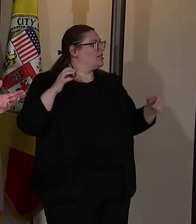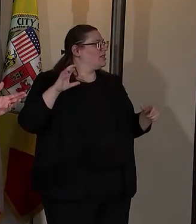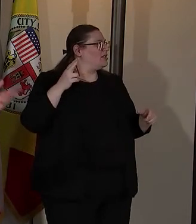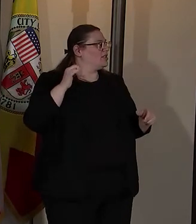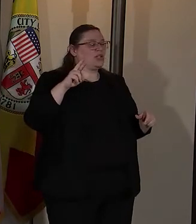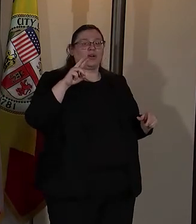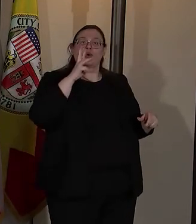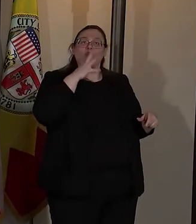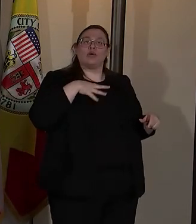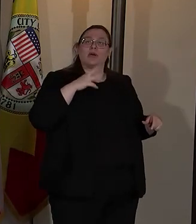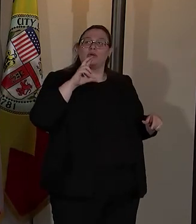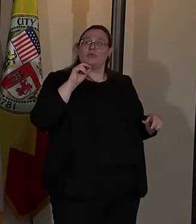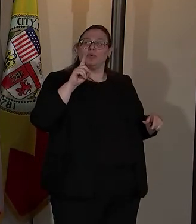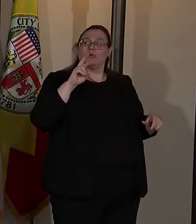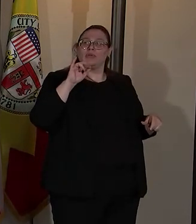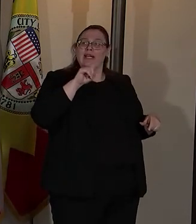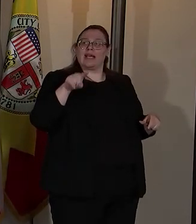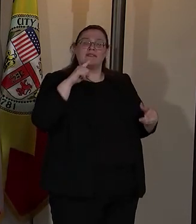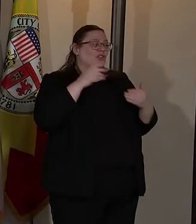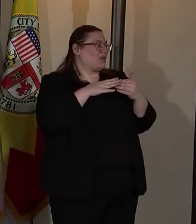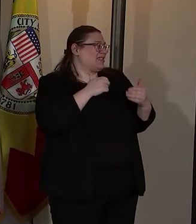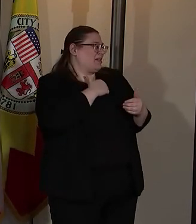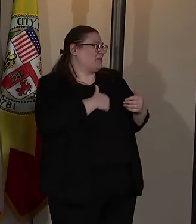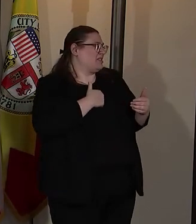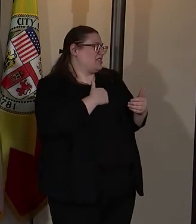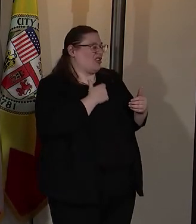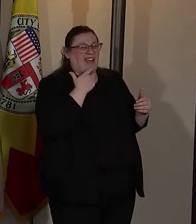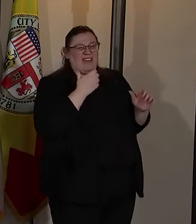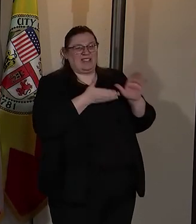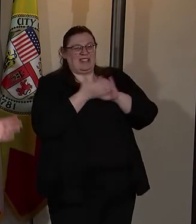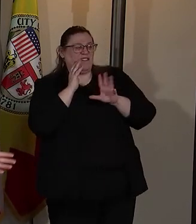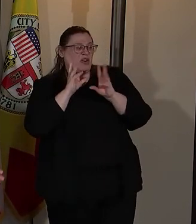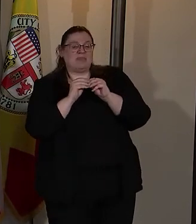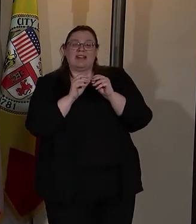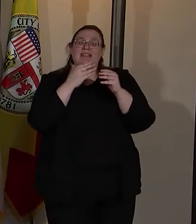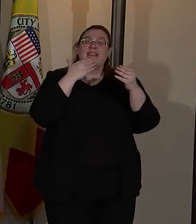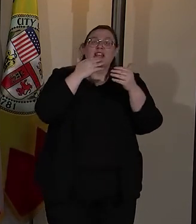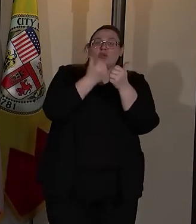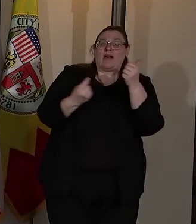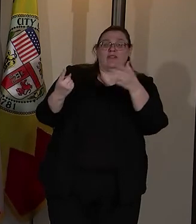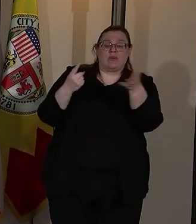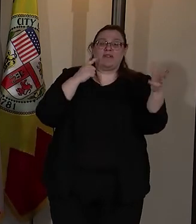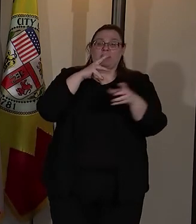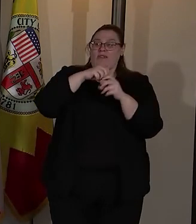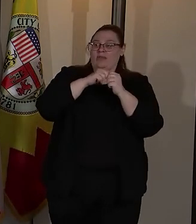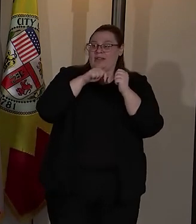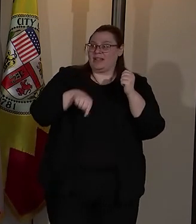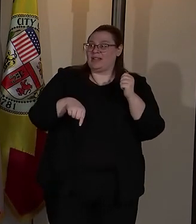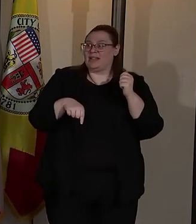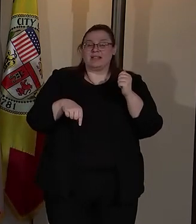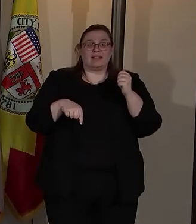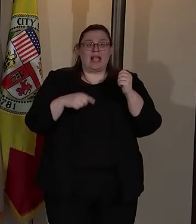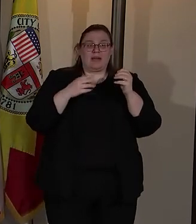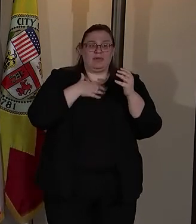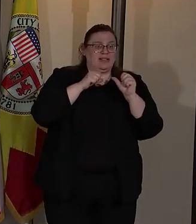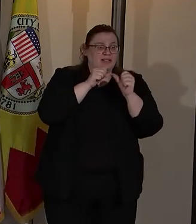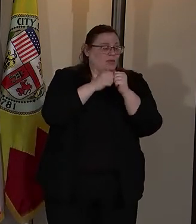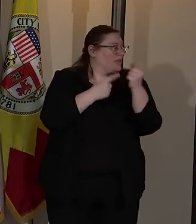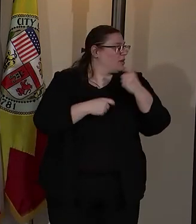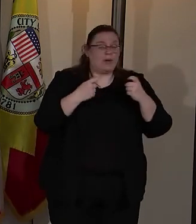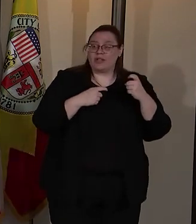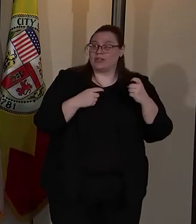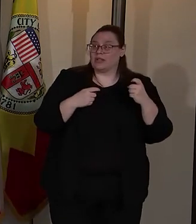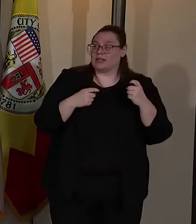Rodriguez for the rest of it and my apologies after the lead of meeting. Thank you everybody for being a part of this and feel free to continue with the questions.